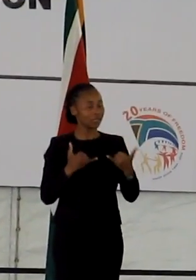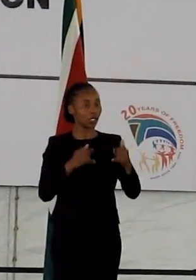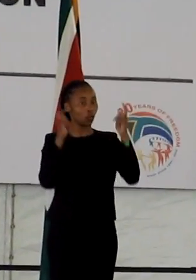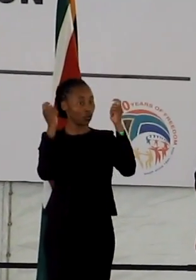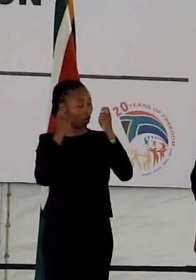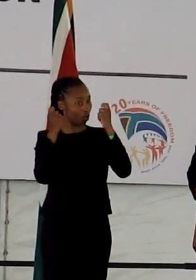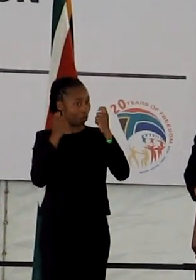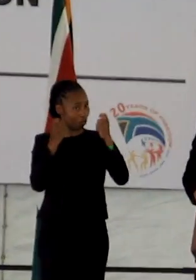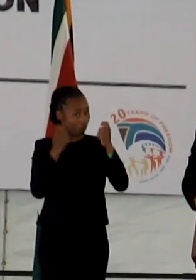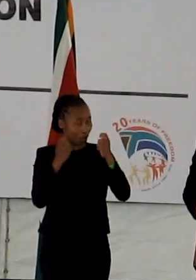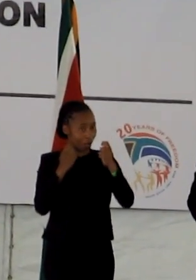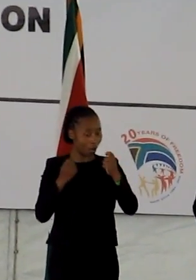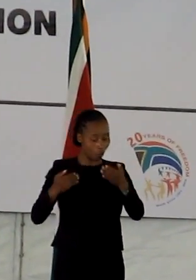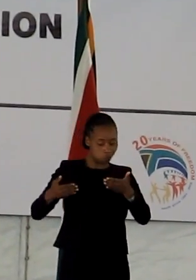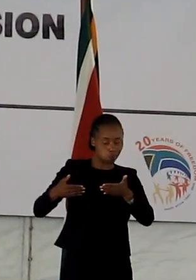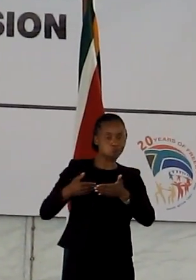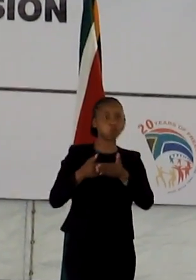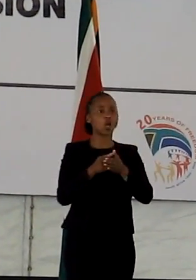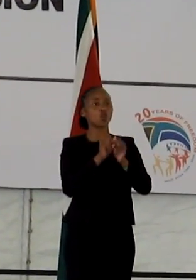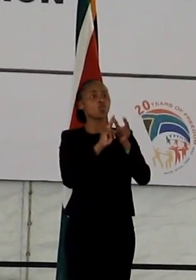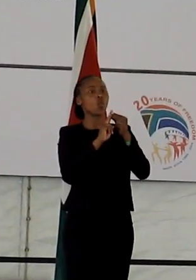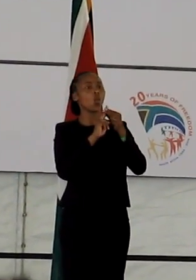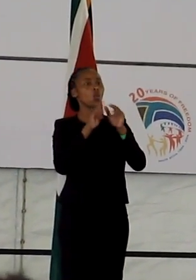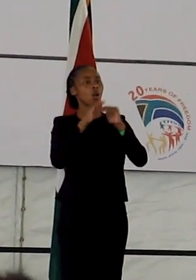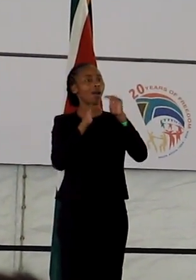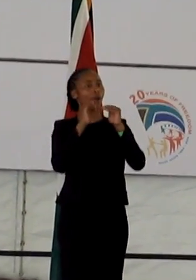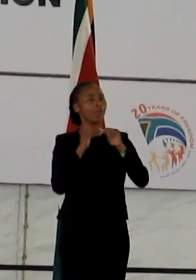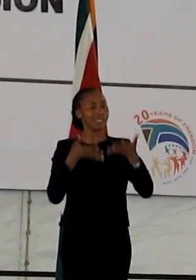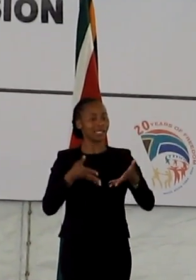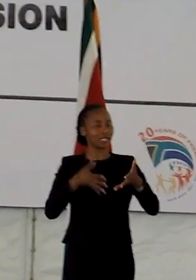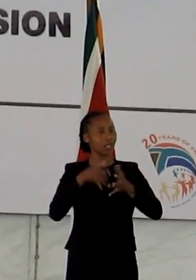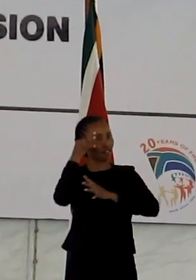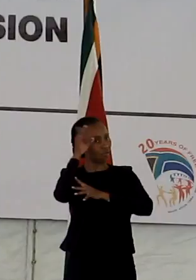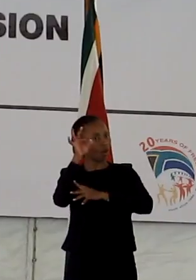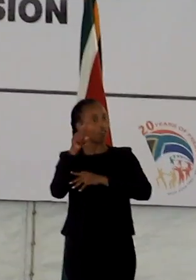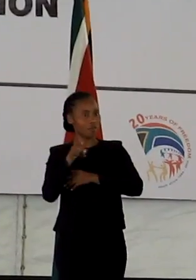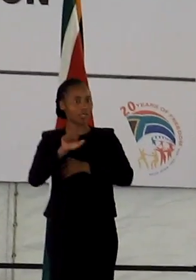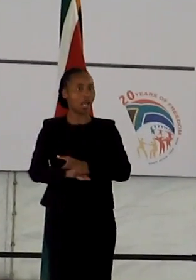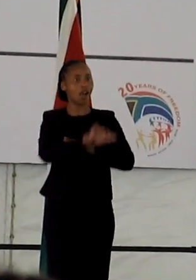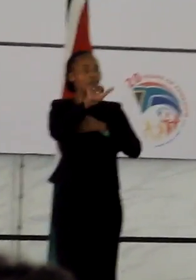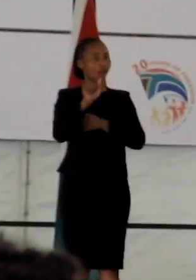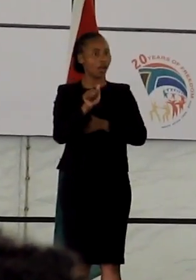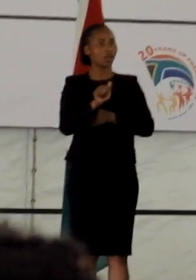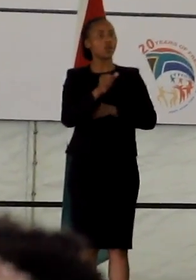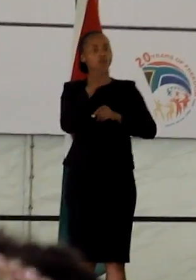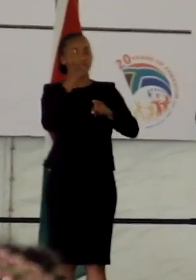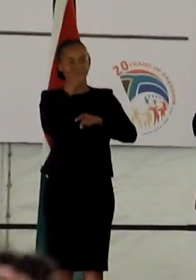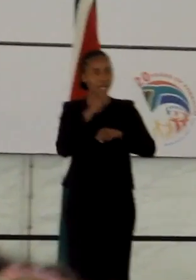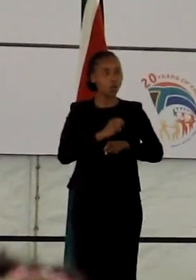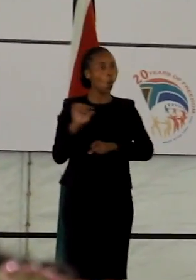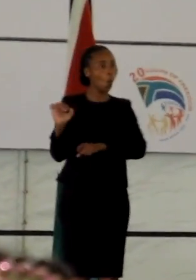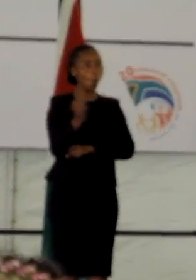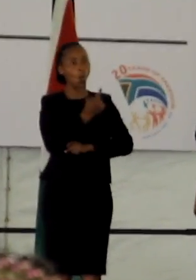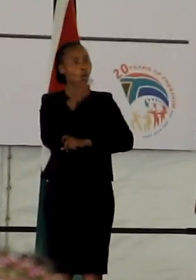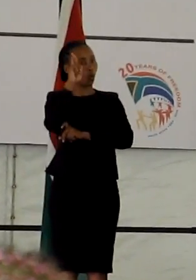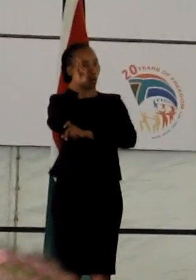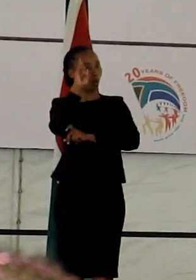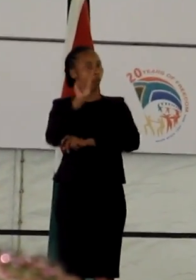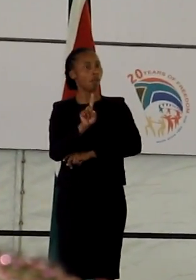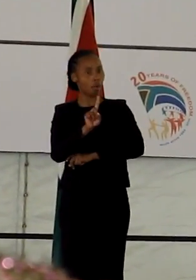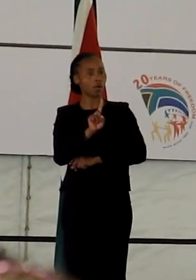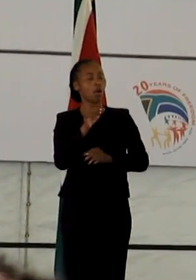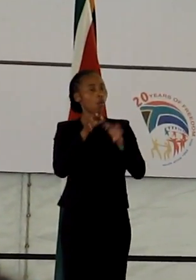centenary of the union rulings as the seat of government in South Africa, let us be reminded that our work as political